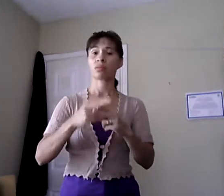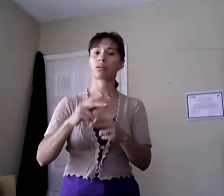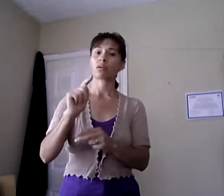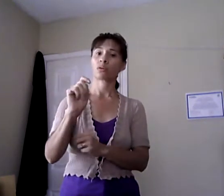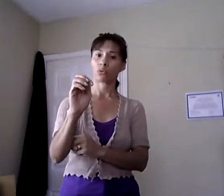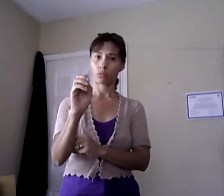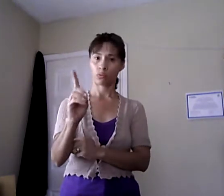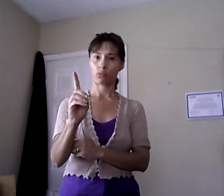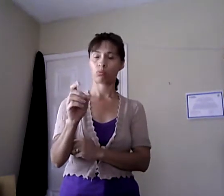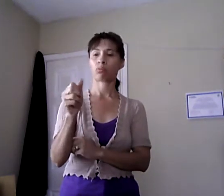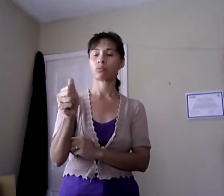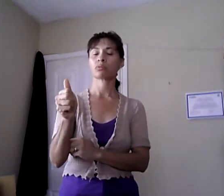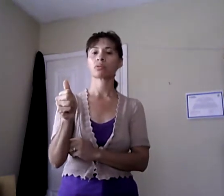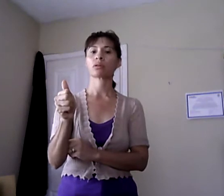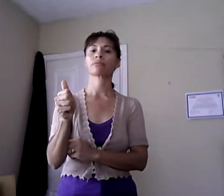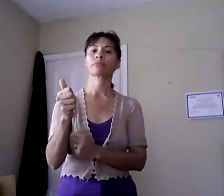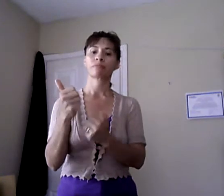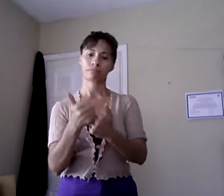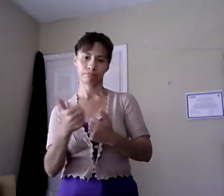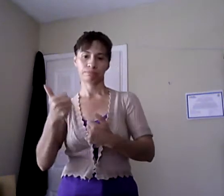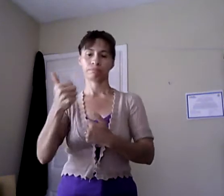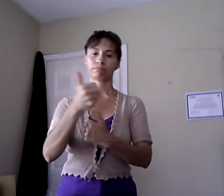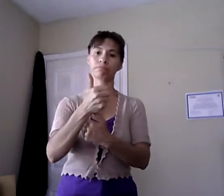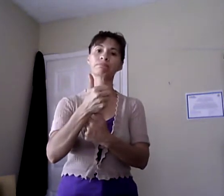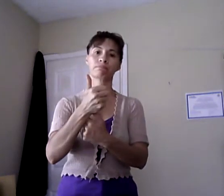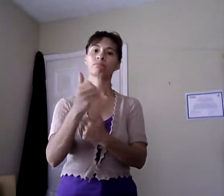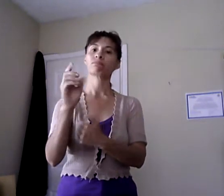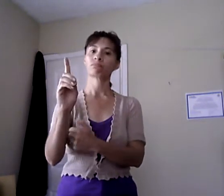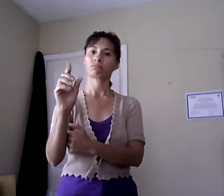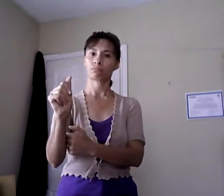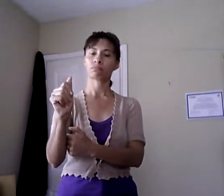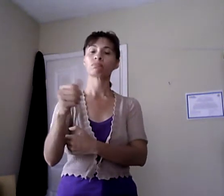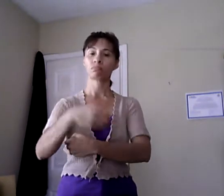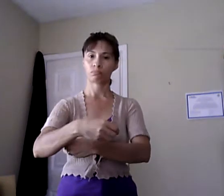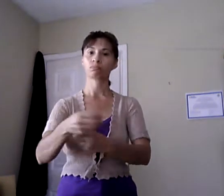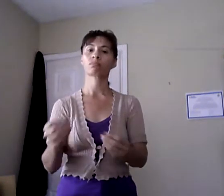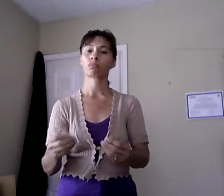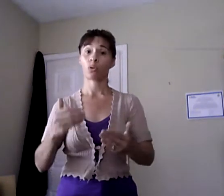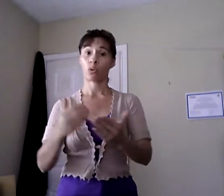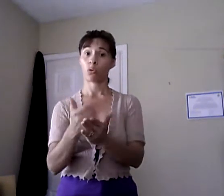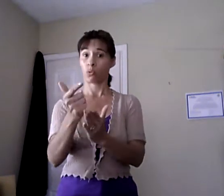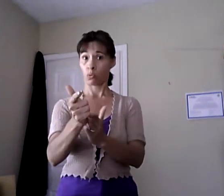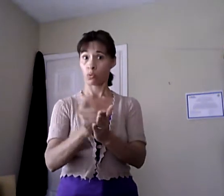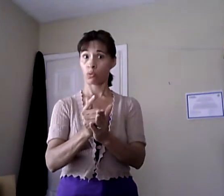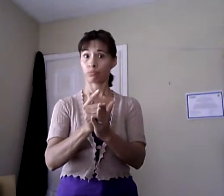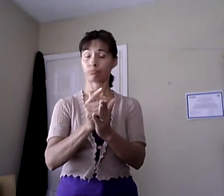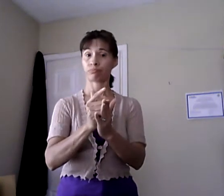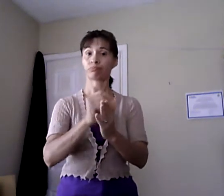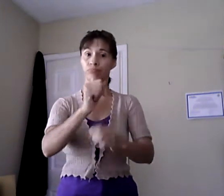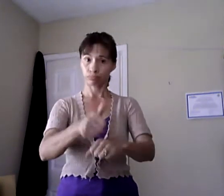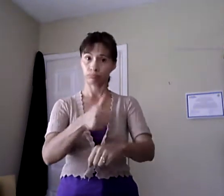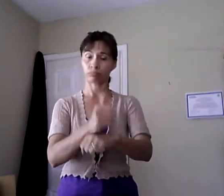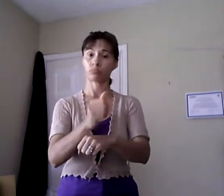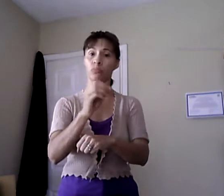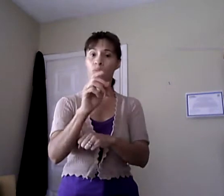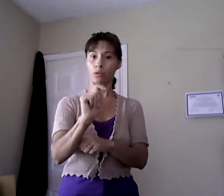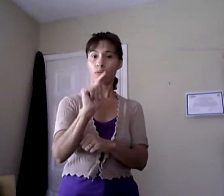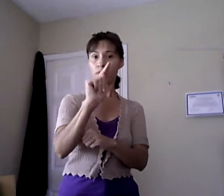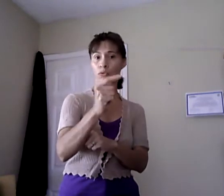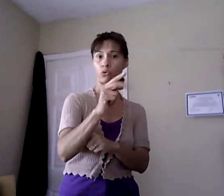told the paper the new law takes effect on October 1, 2008. And once the regulations are